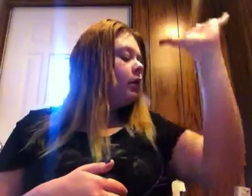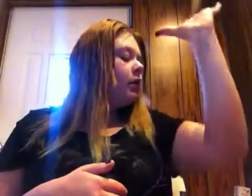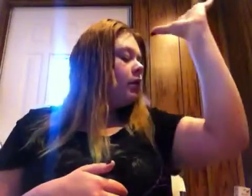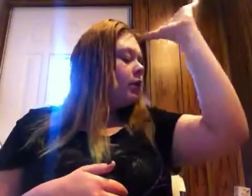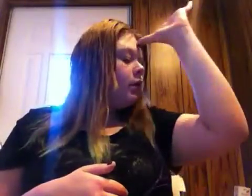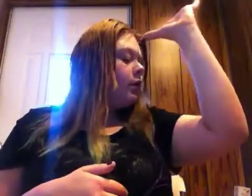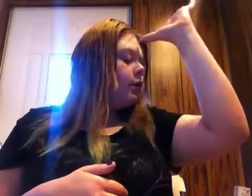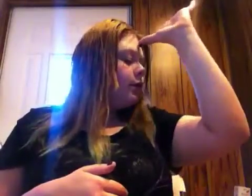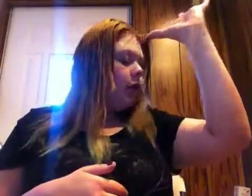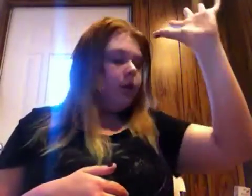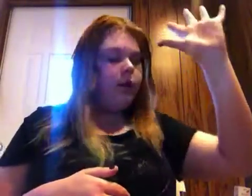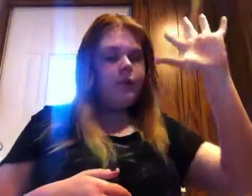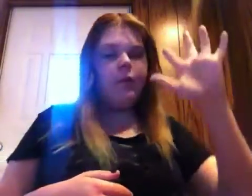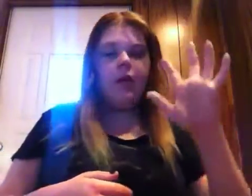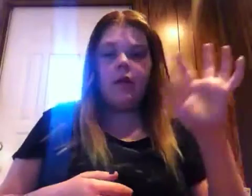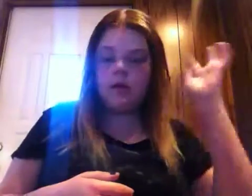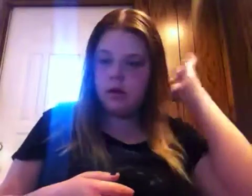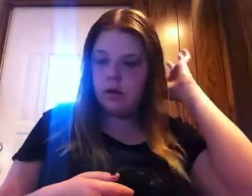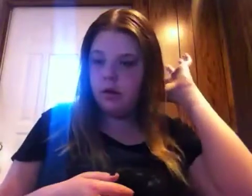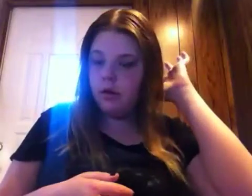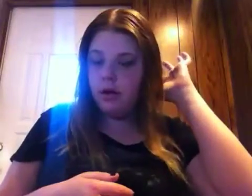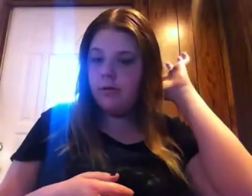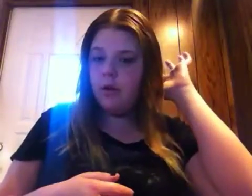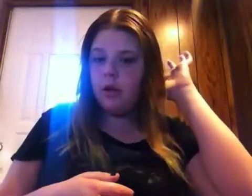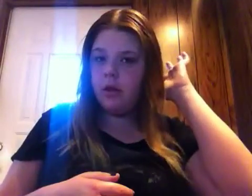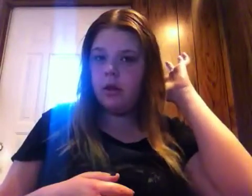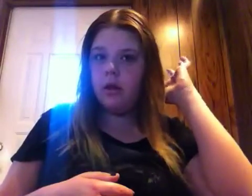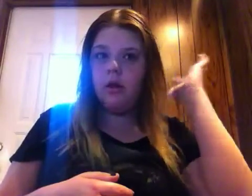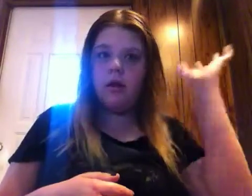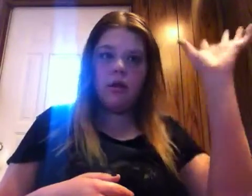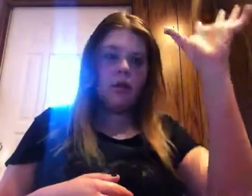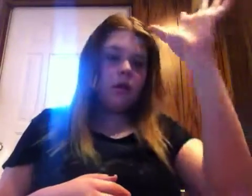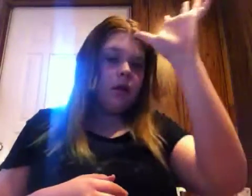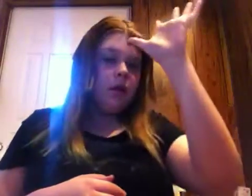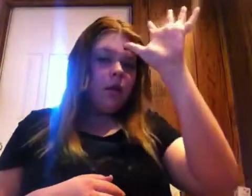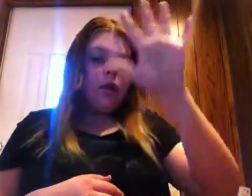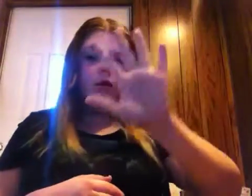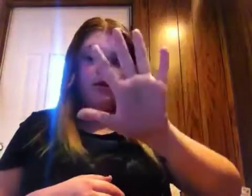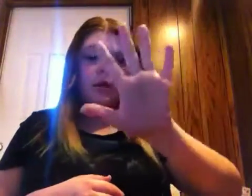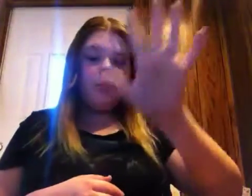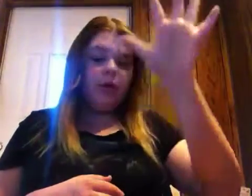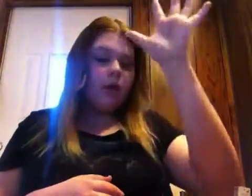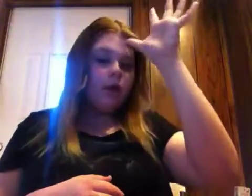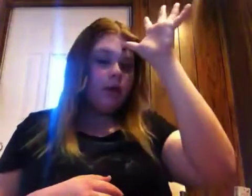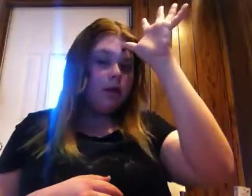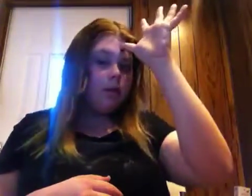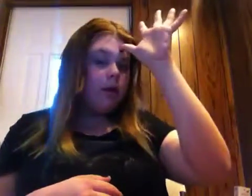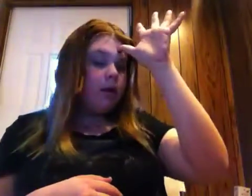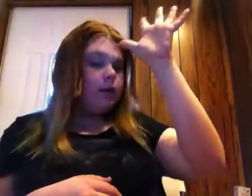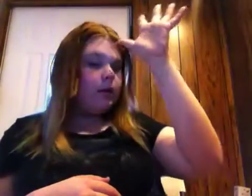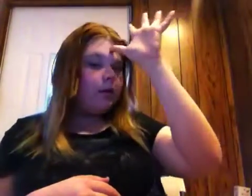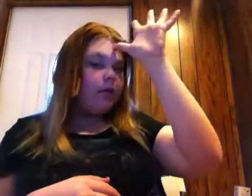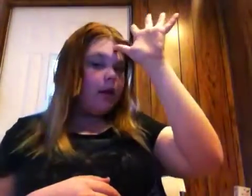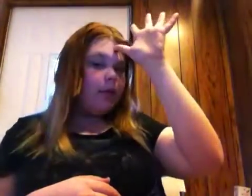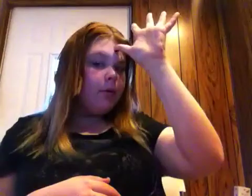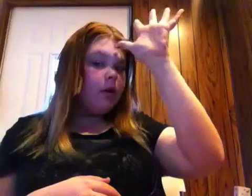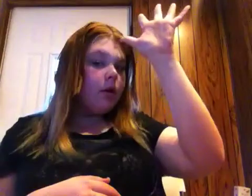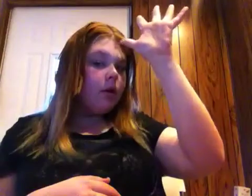Mother, father. And then, grandfather is the same thing, except instead of tapping, you're going